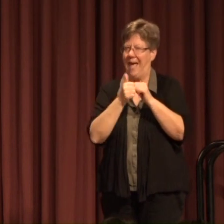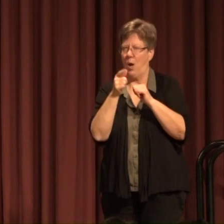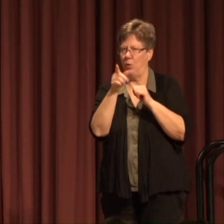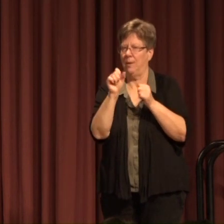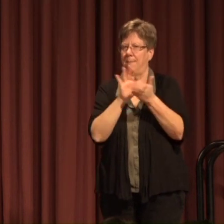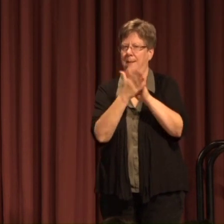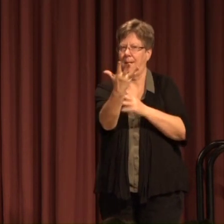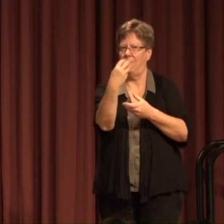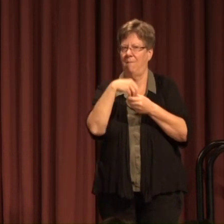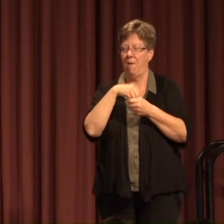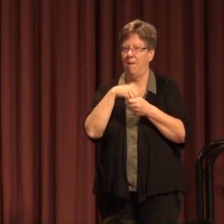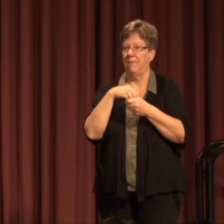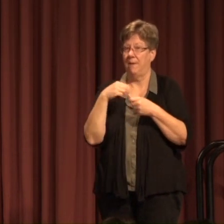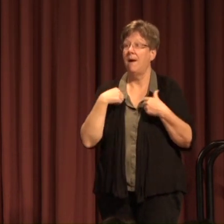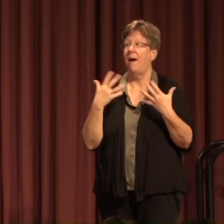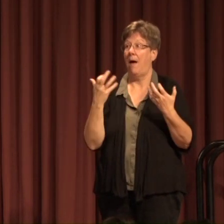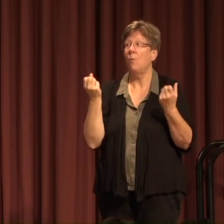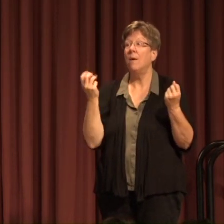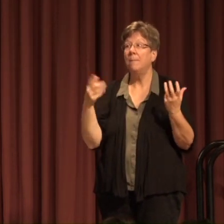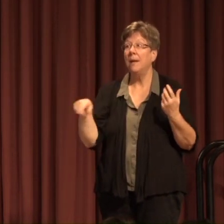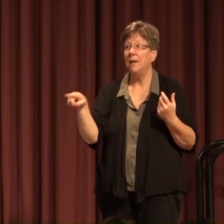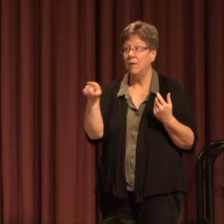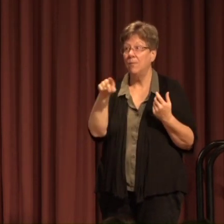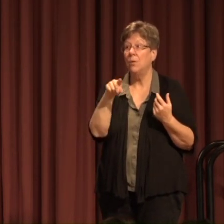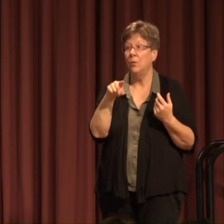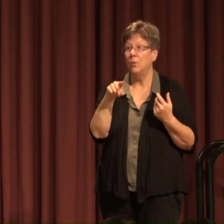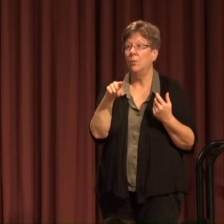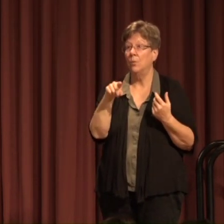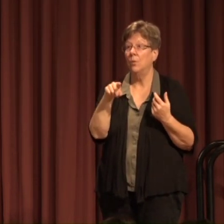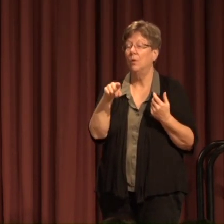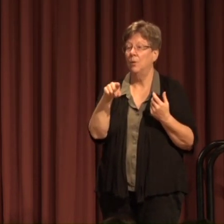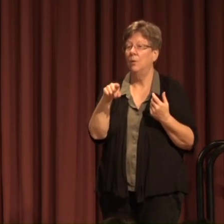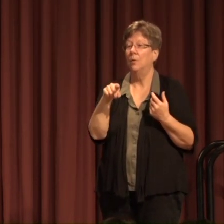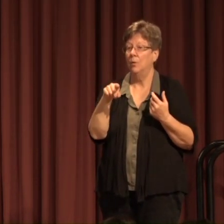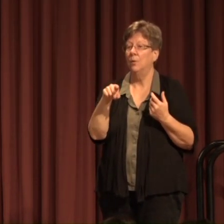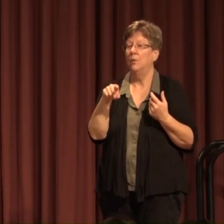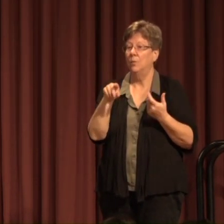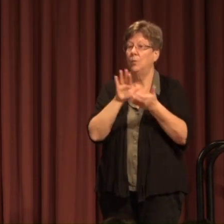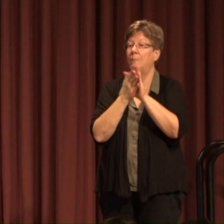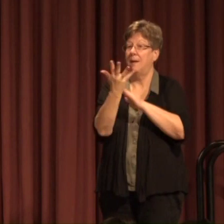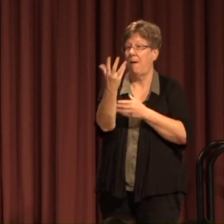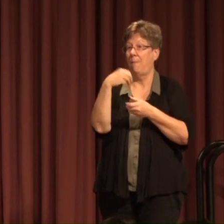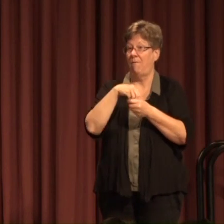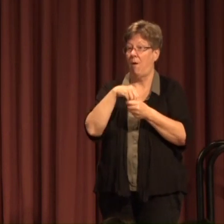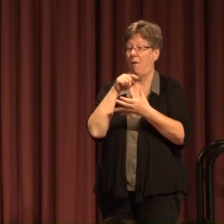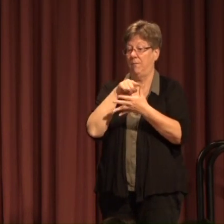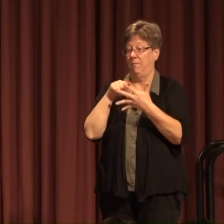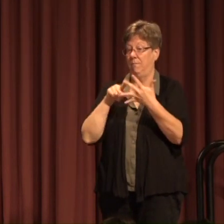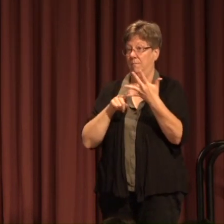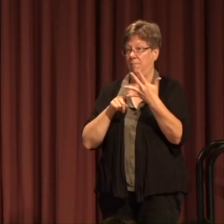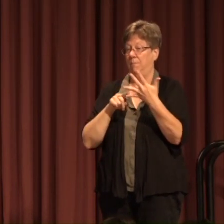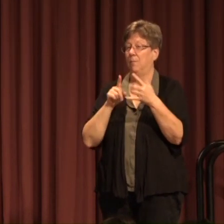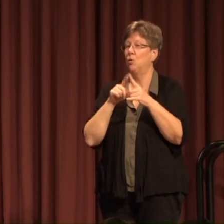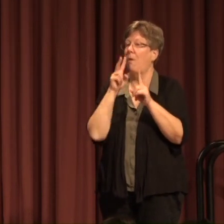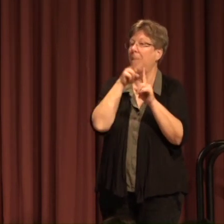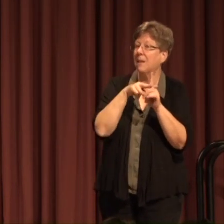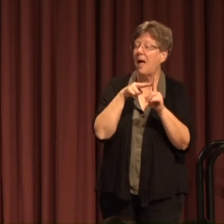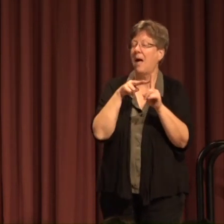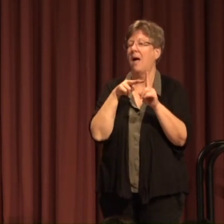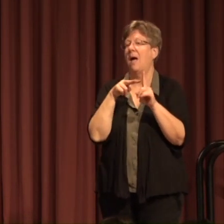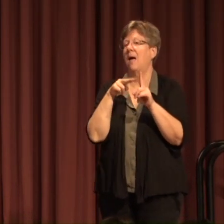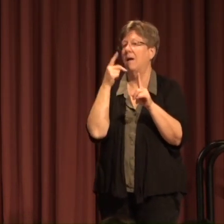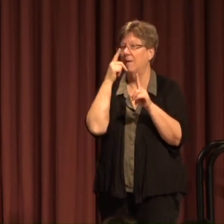Because I would like Many of you in this room To be one of those 15 To apply for Tell